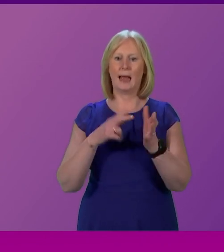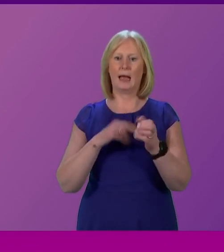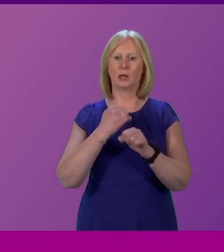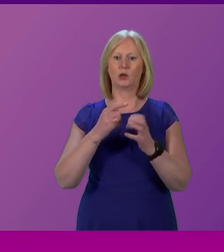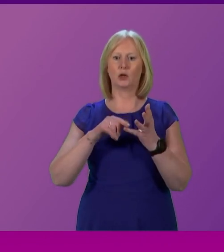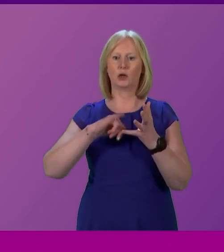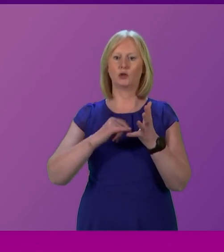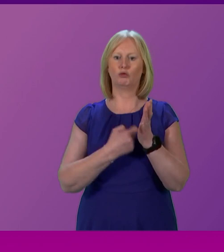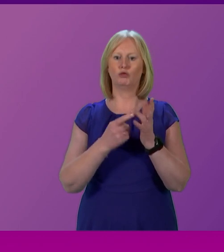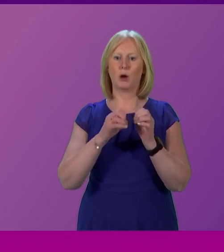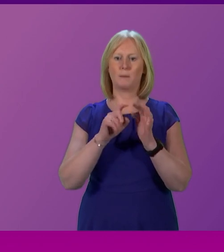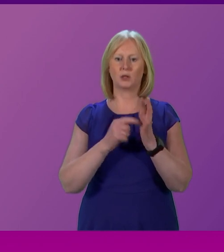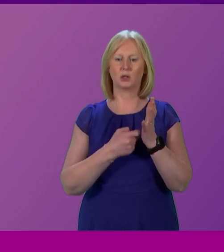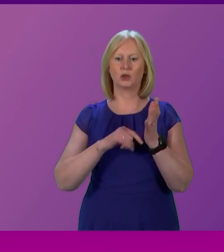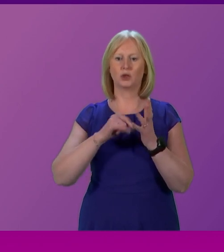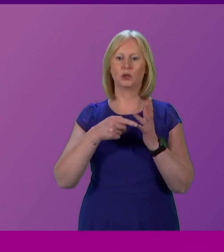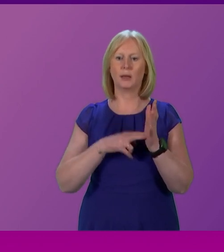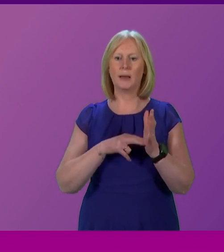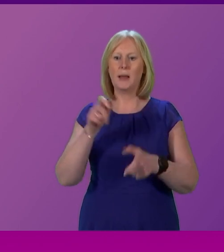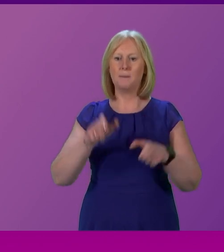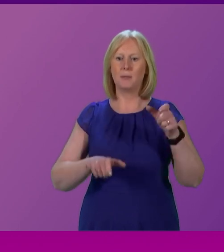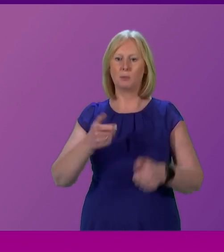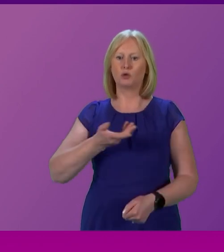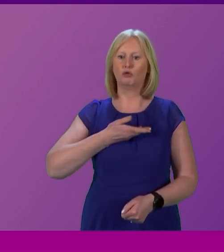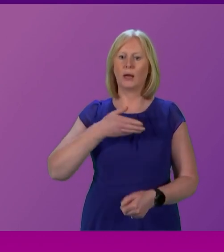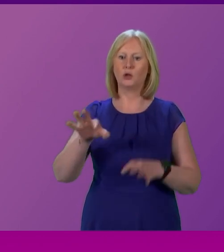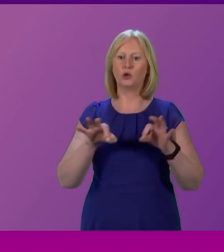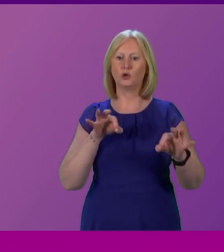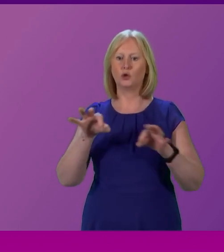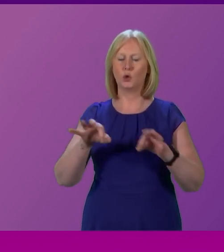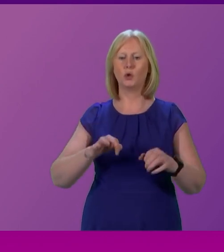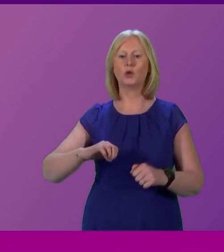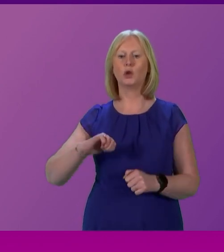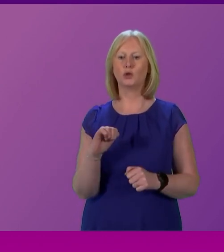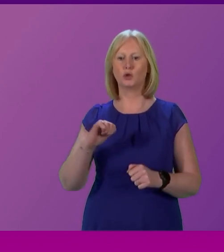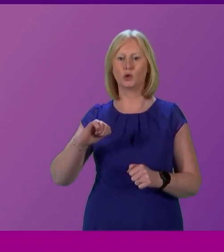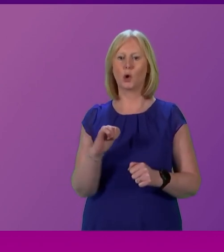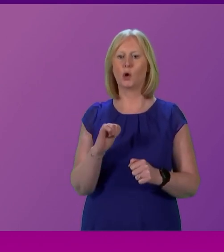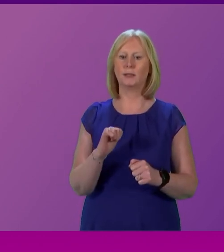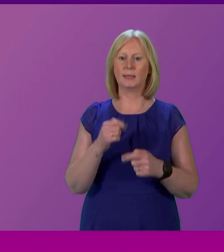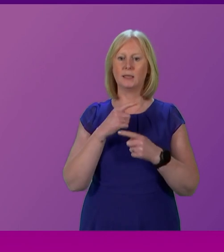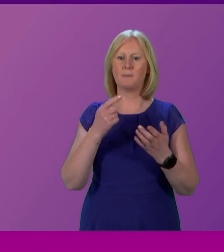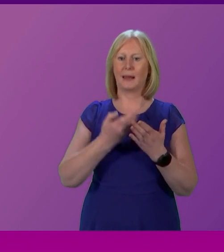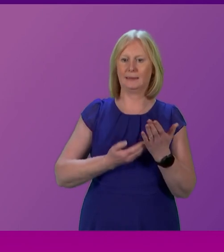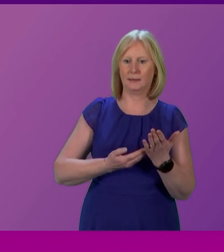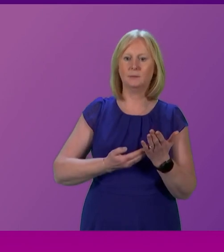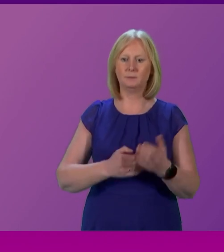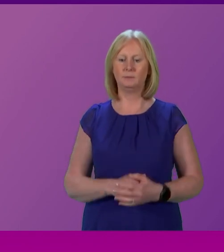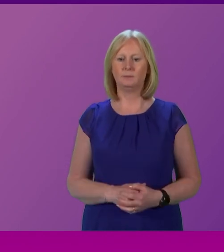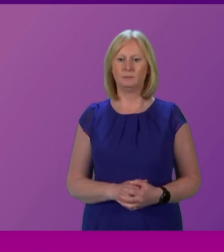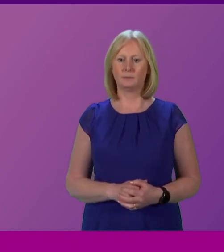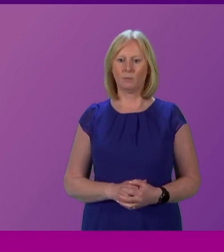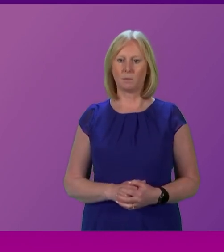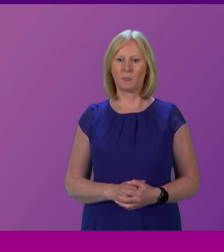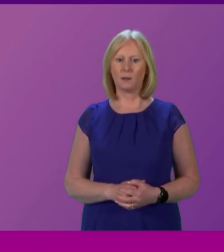people's right to choose respecting Scotland's democratic mandate. I would ask those members who wish to speak in the debate, please press the